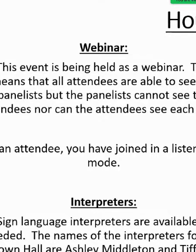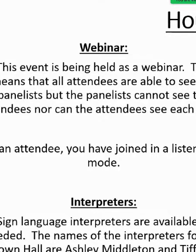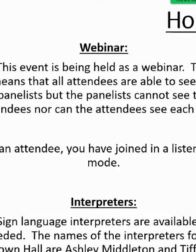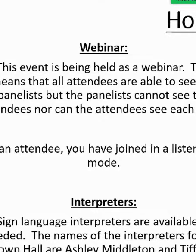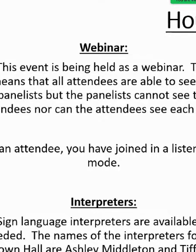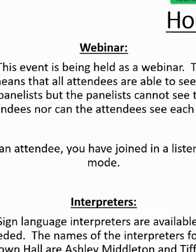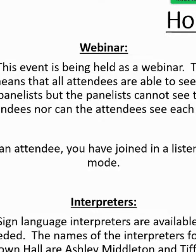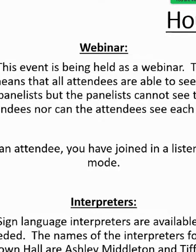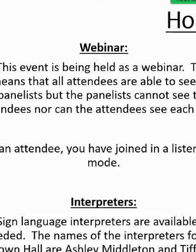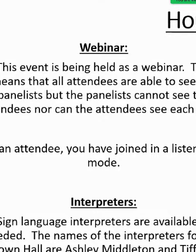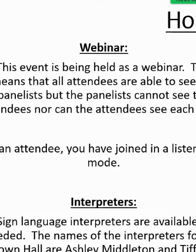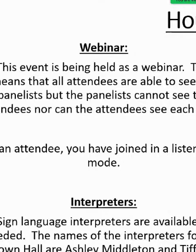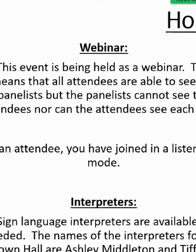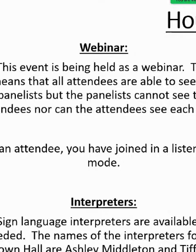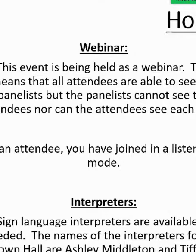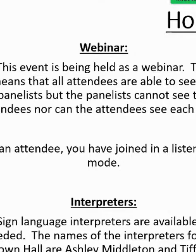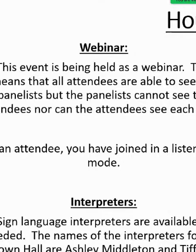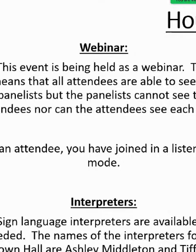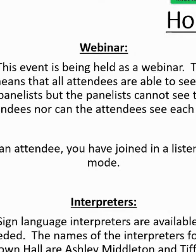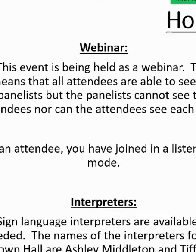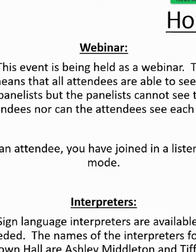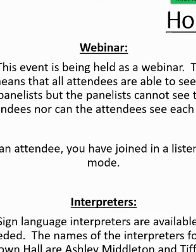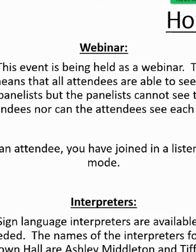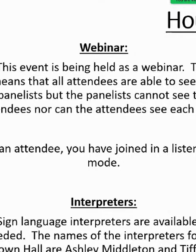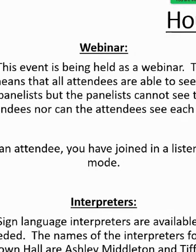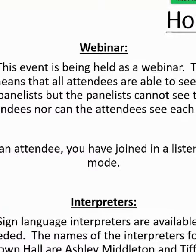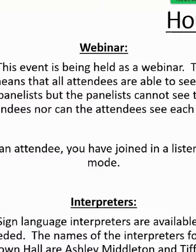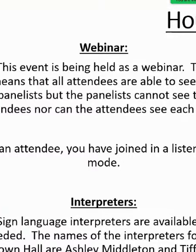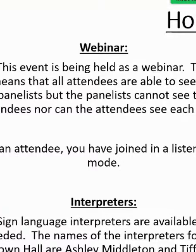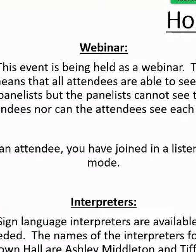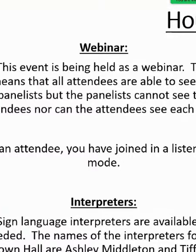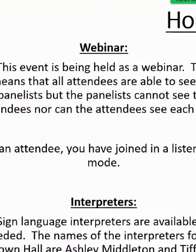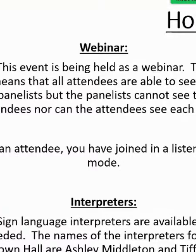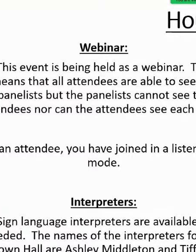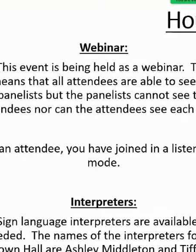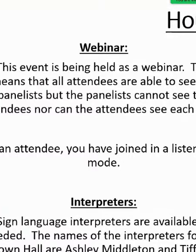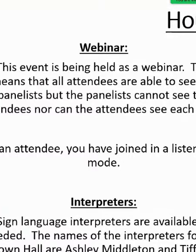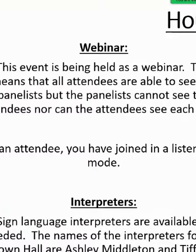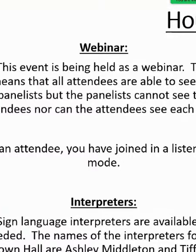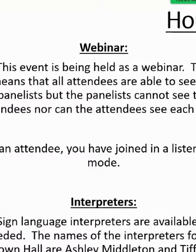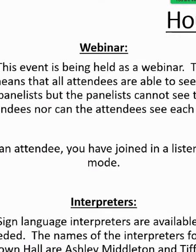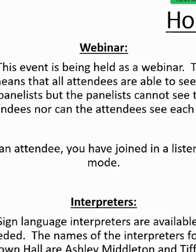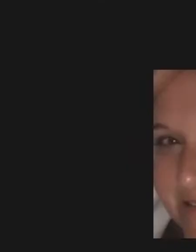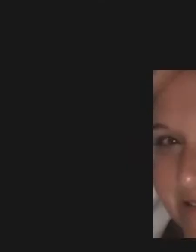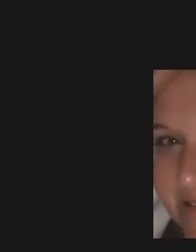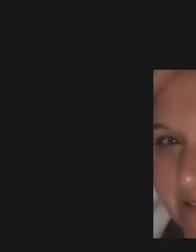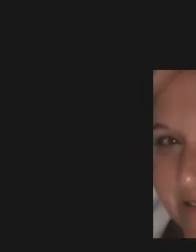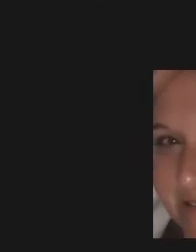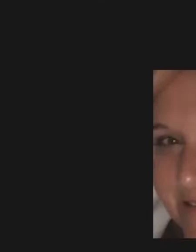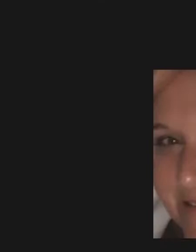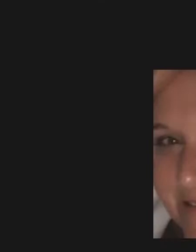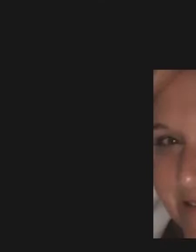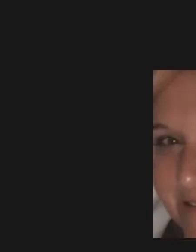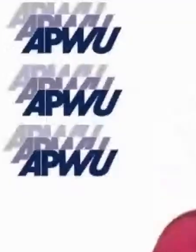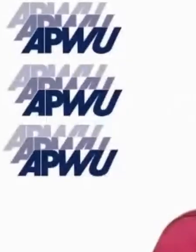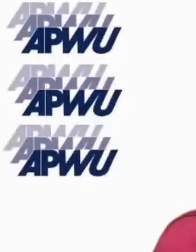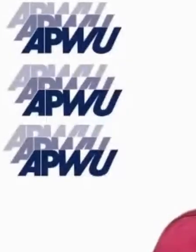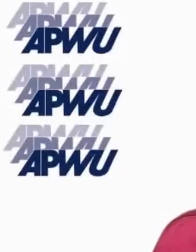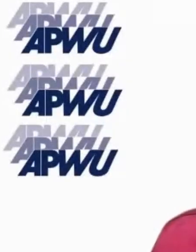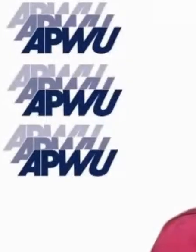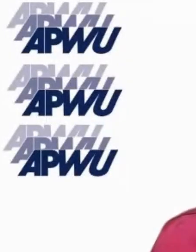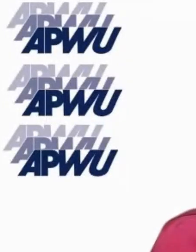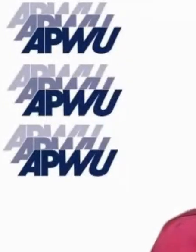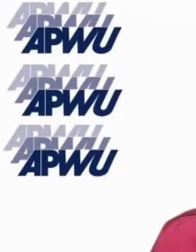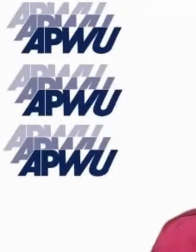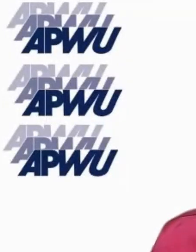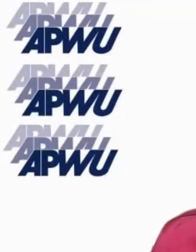any zoom webinar or meeting please make sure that you use a personal or a local email address thank you hannah